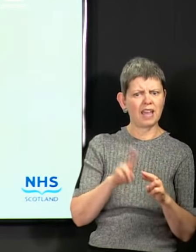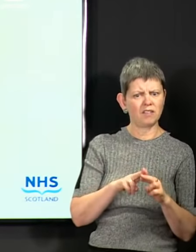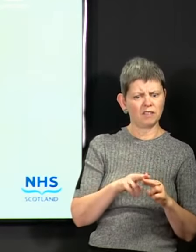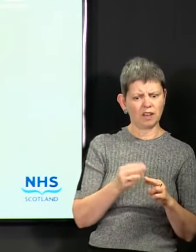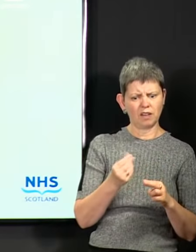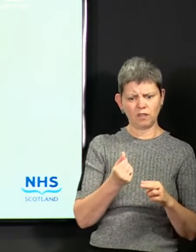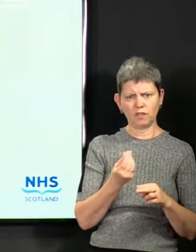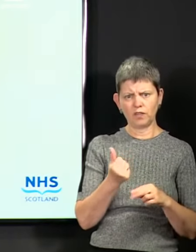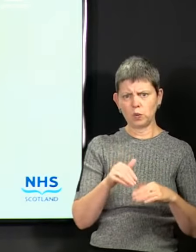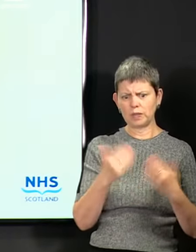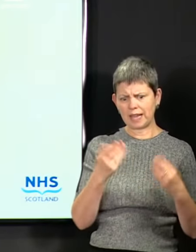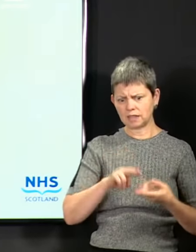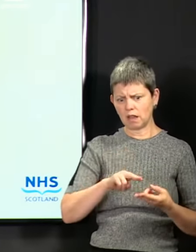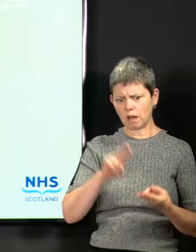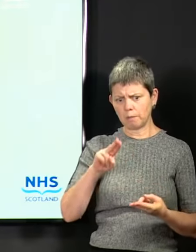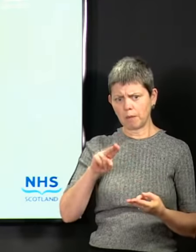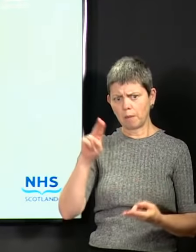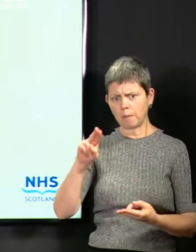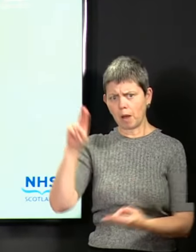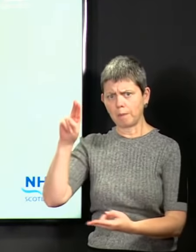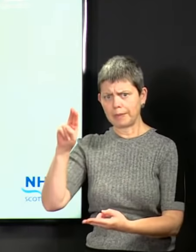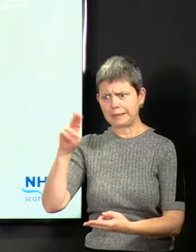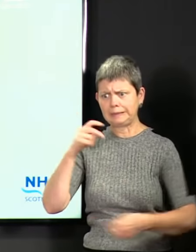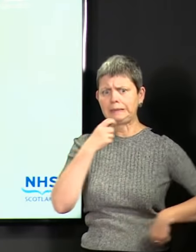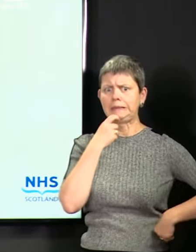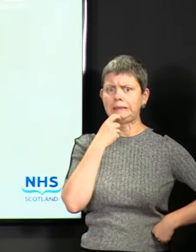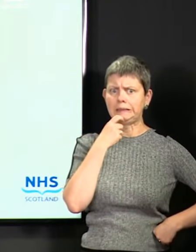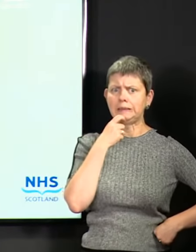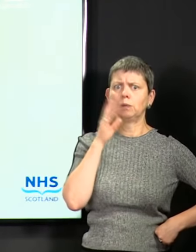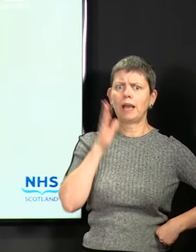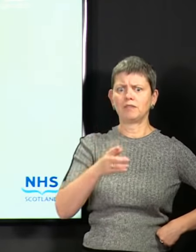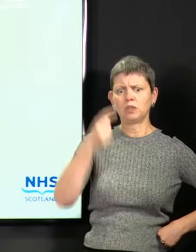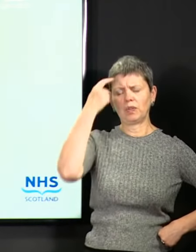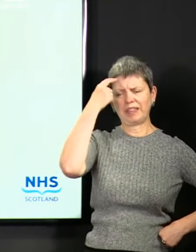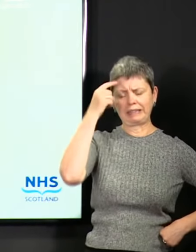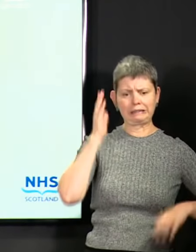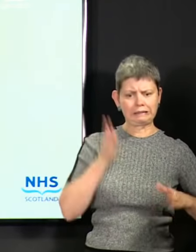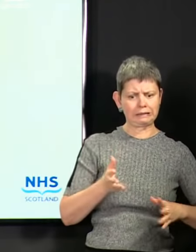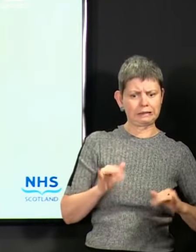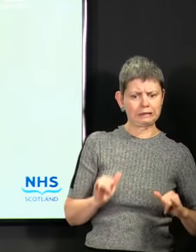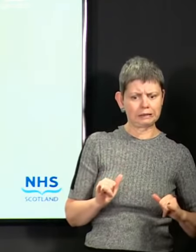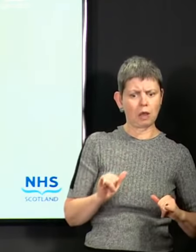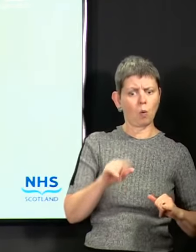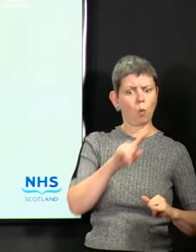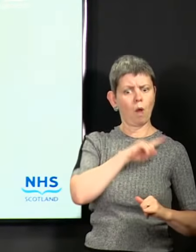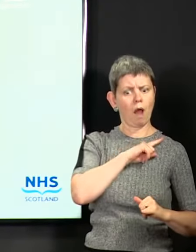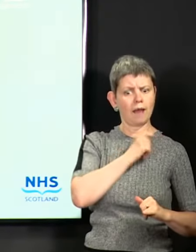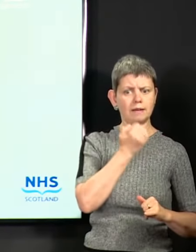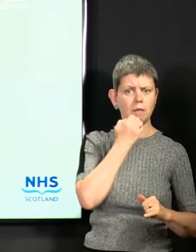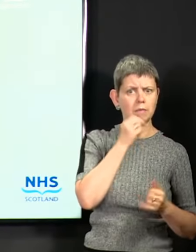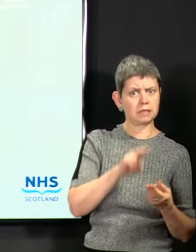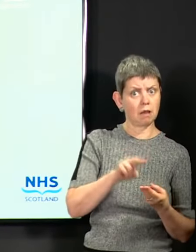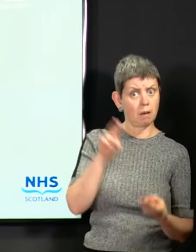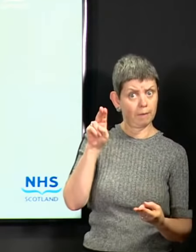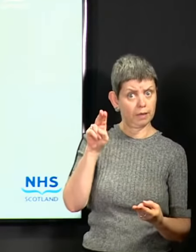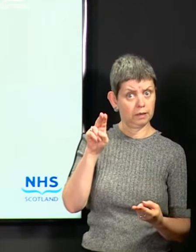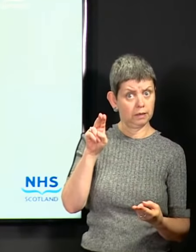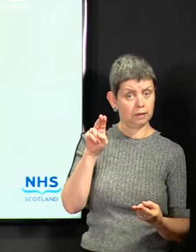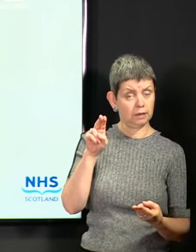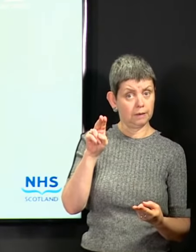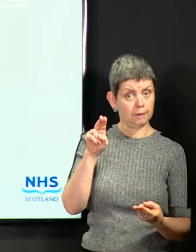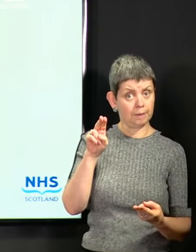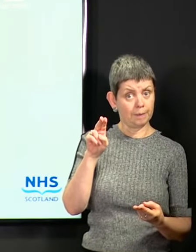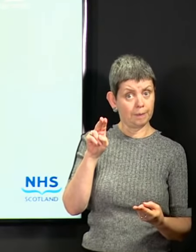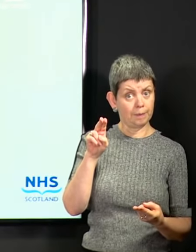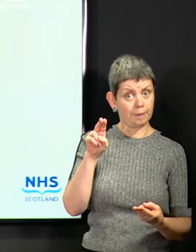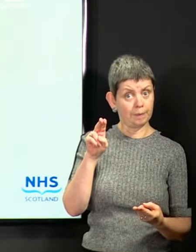next few days, then we'll have to look in very, very deep and serious ways about what has led to those cases. And just as